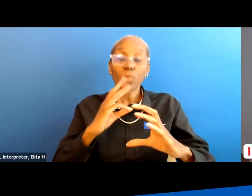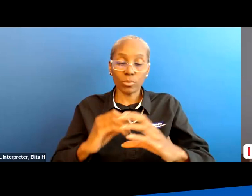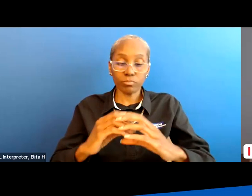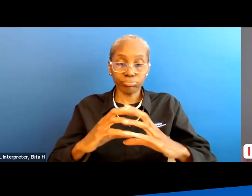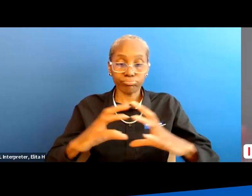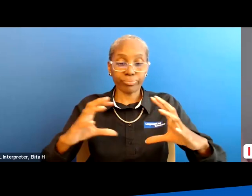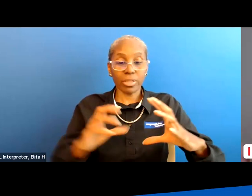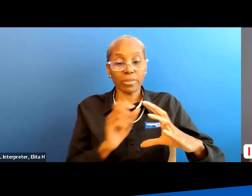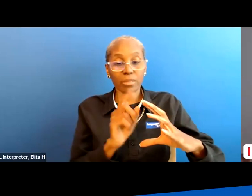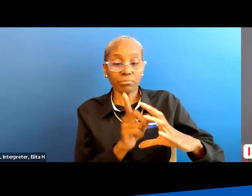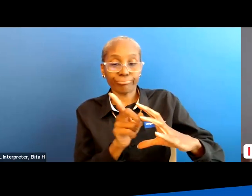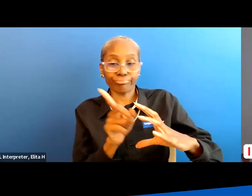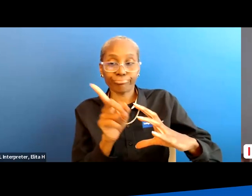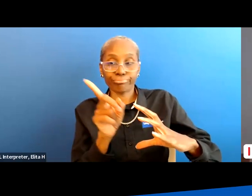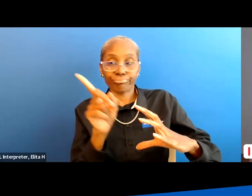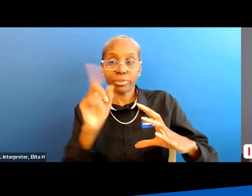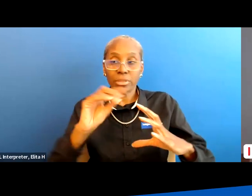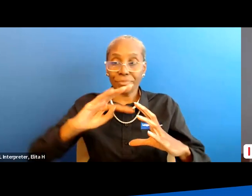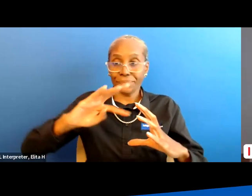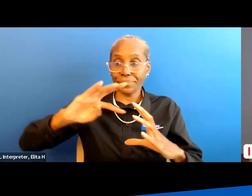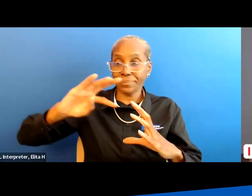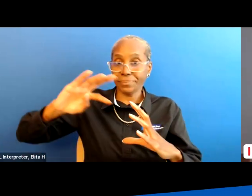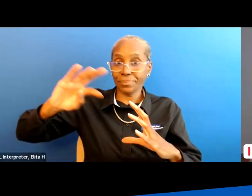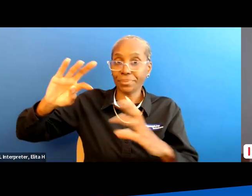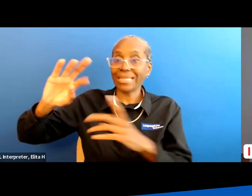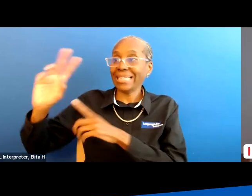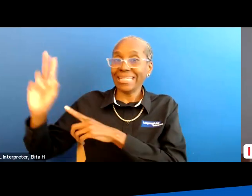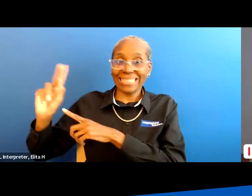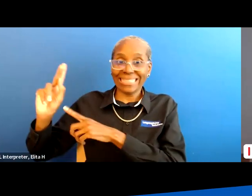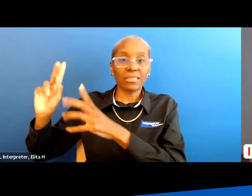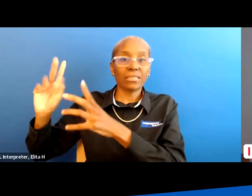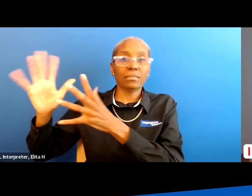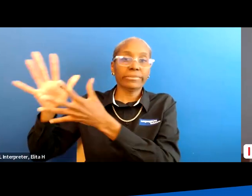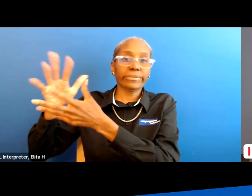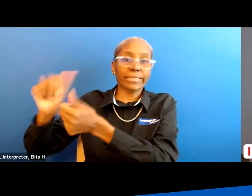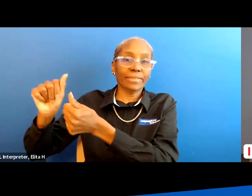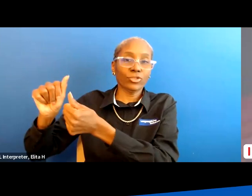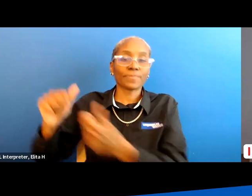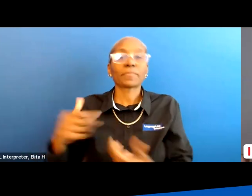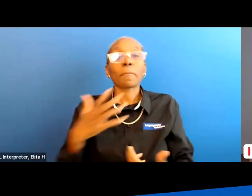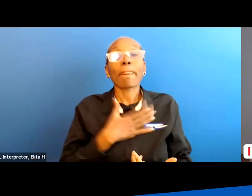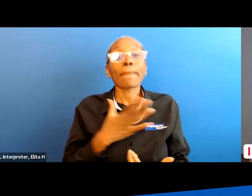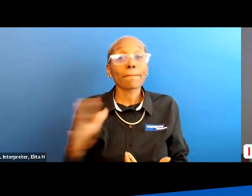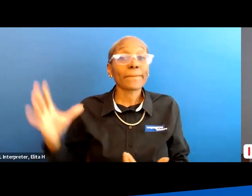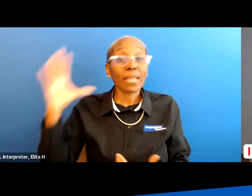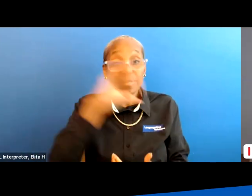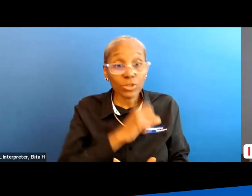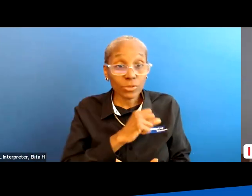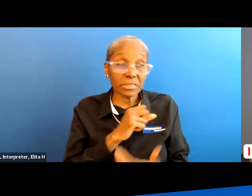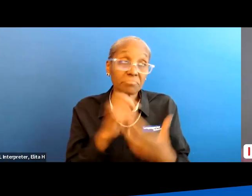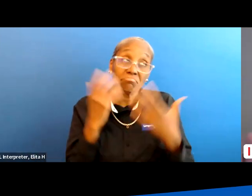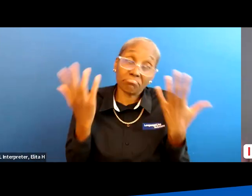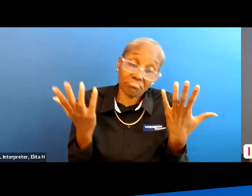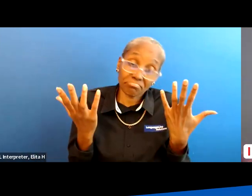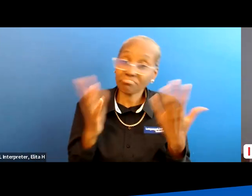kidney damage so that can be very very dangerous now the way that i presume and i'm just presuming because